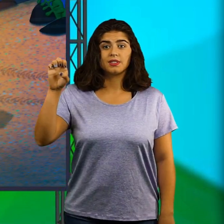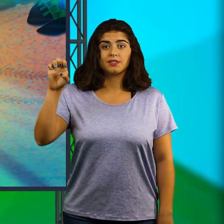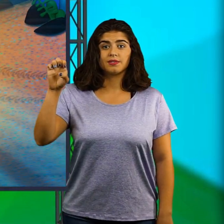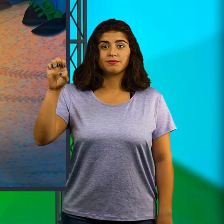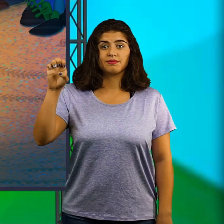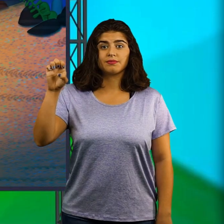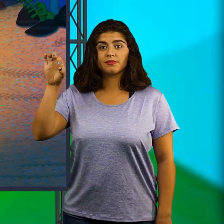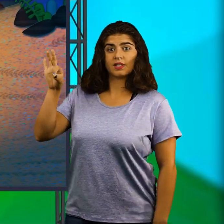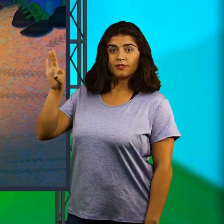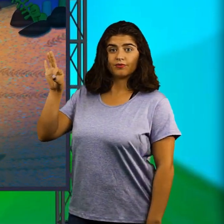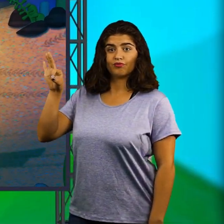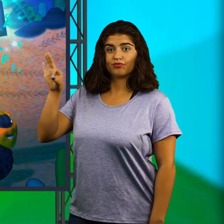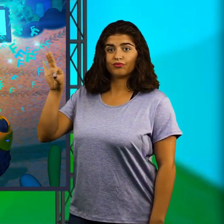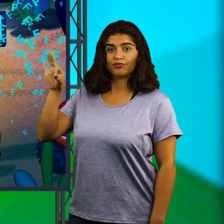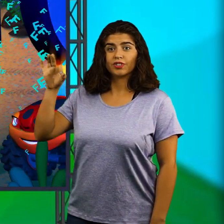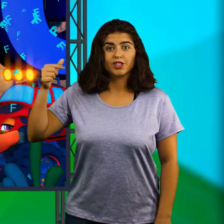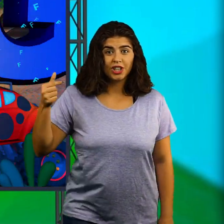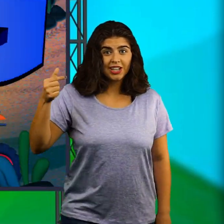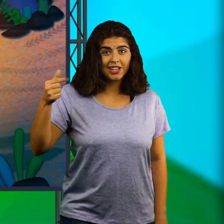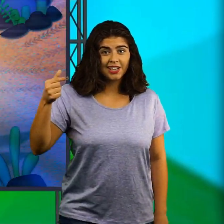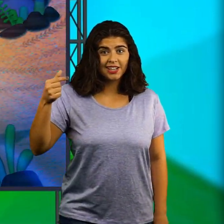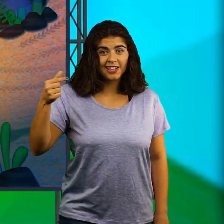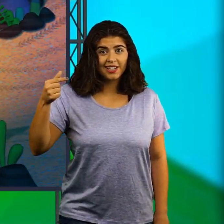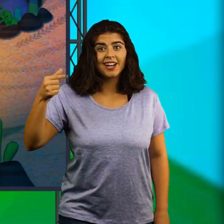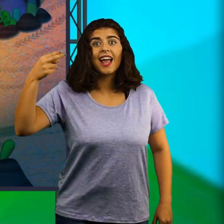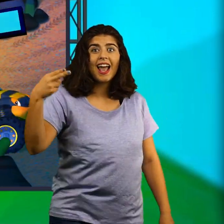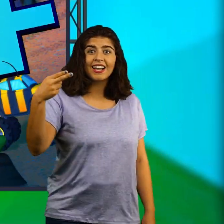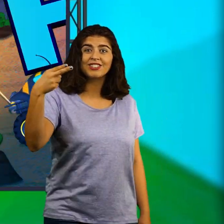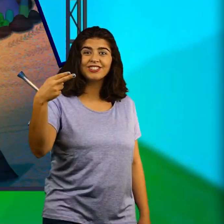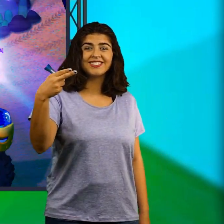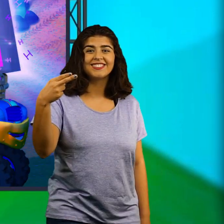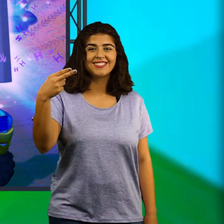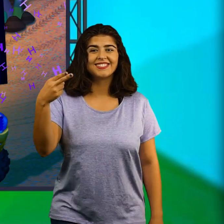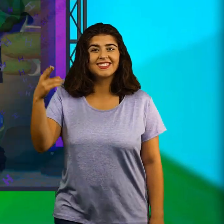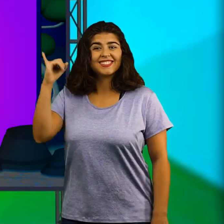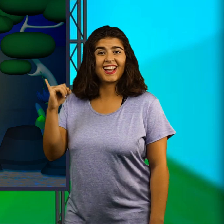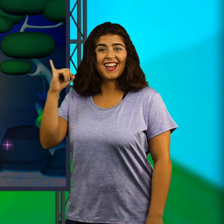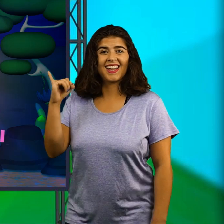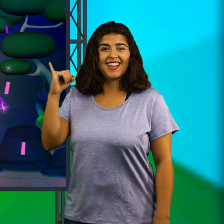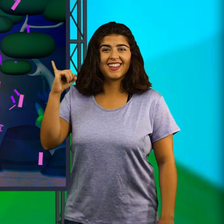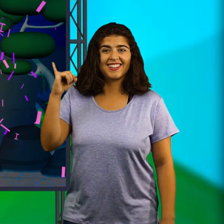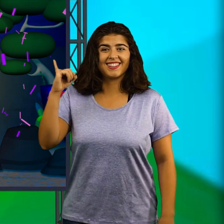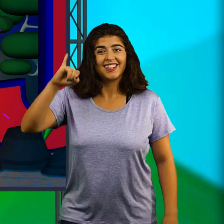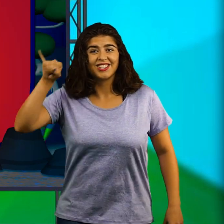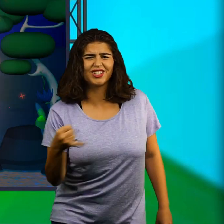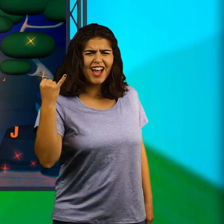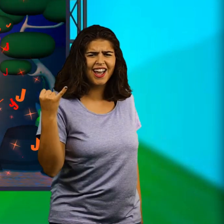F G H I J